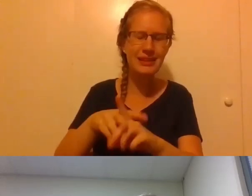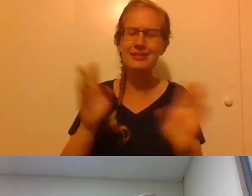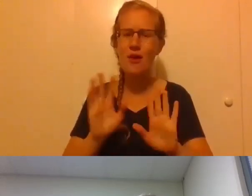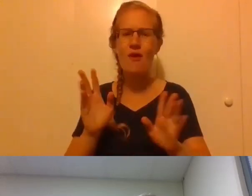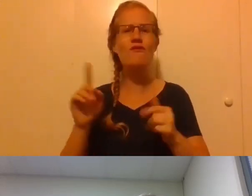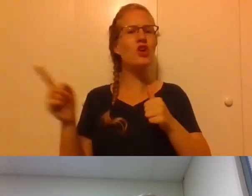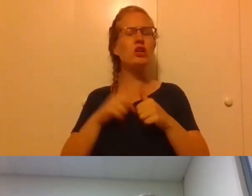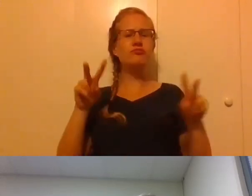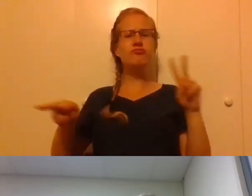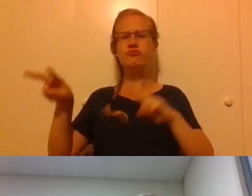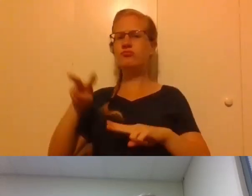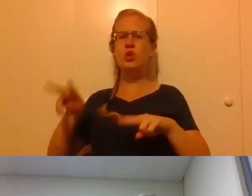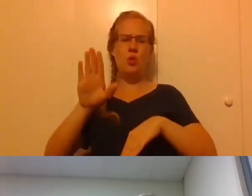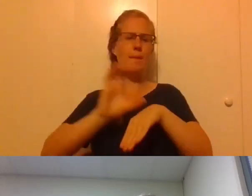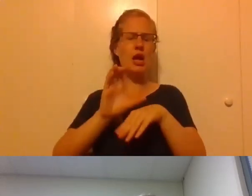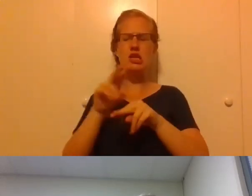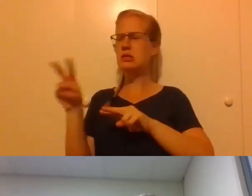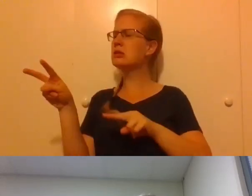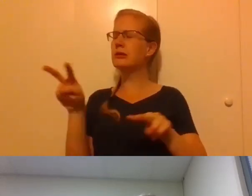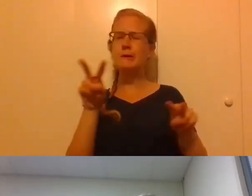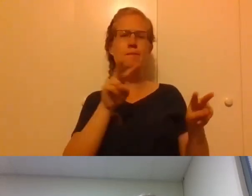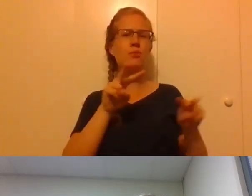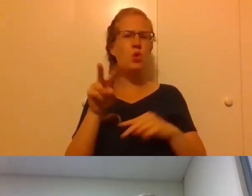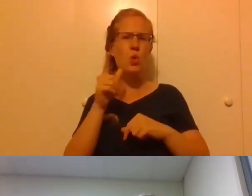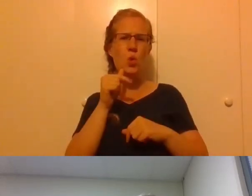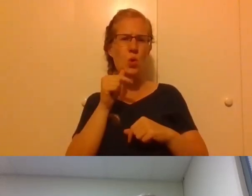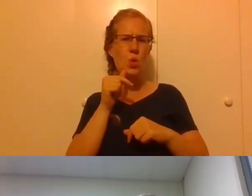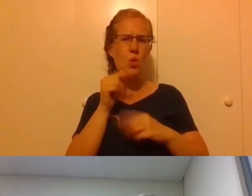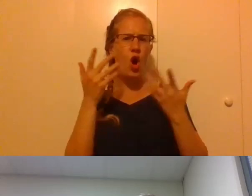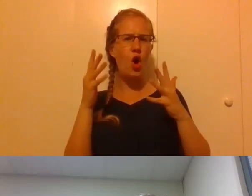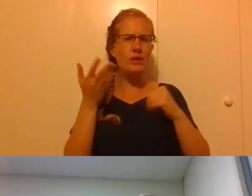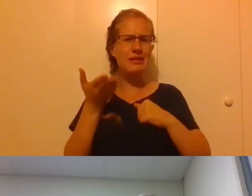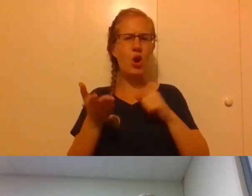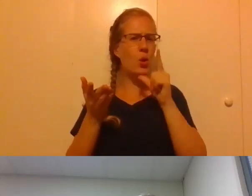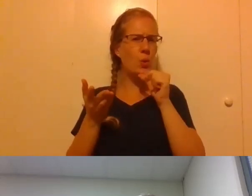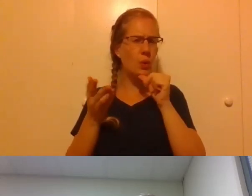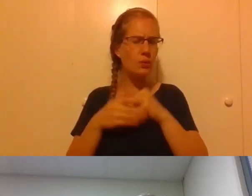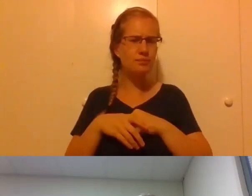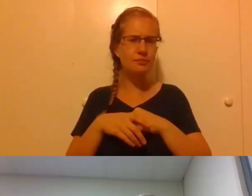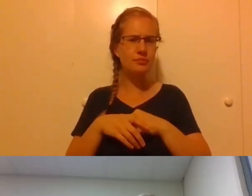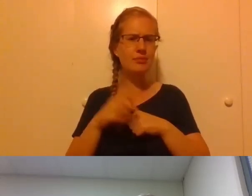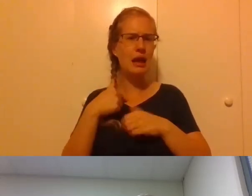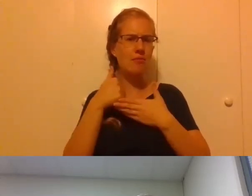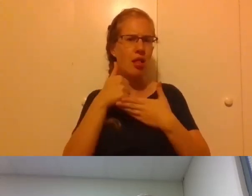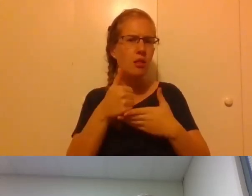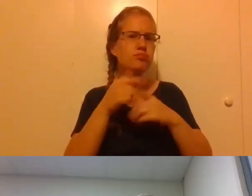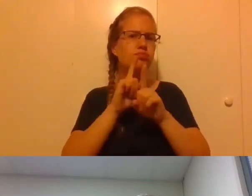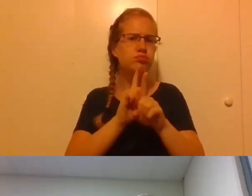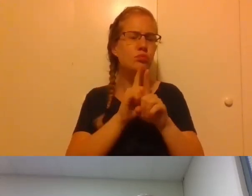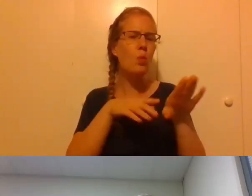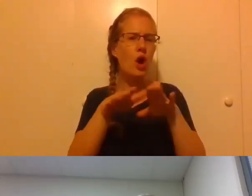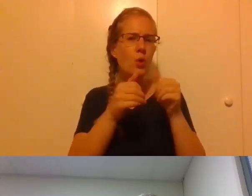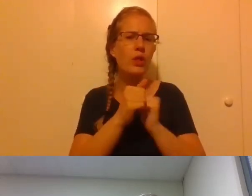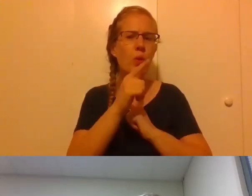the landscape of your parish and see who is, who are already there that I can help walk with and learn